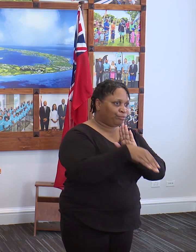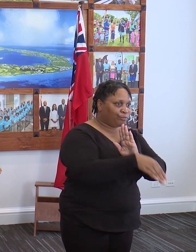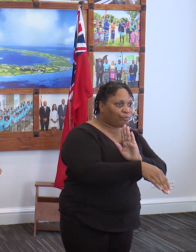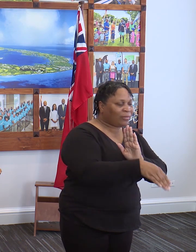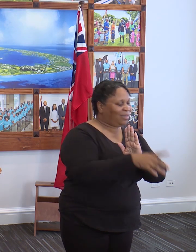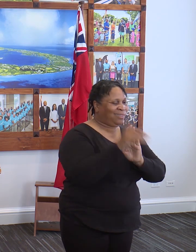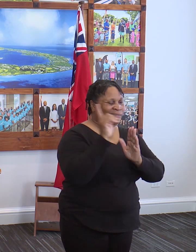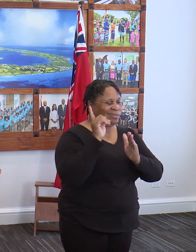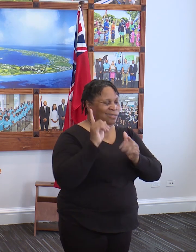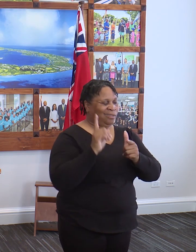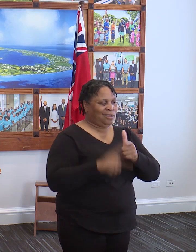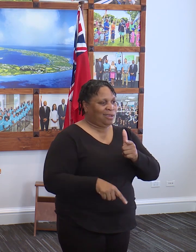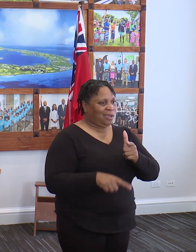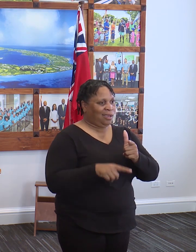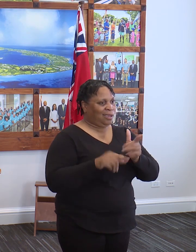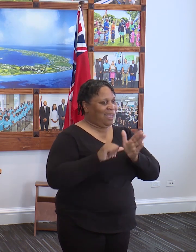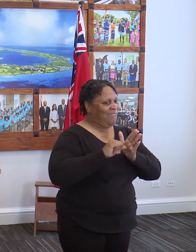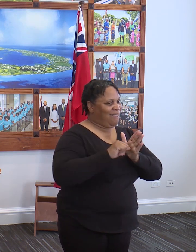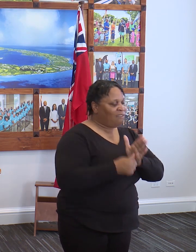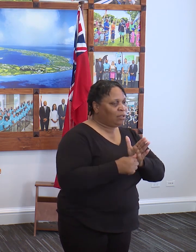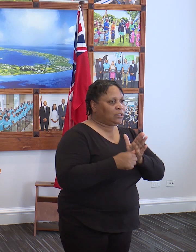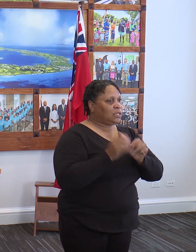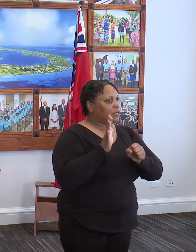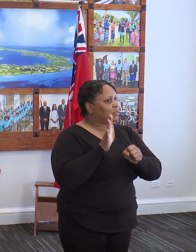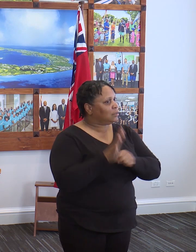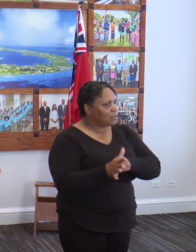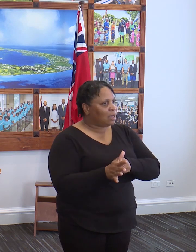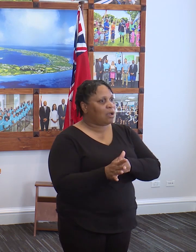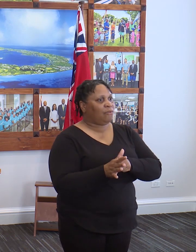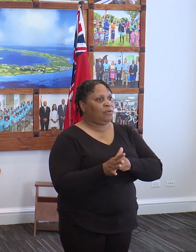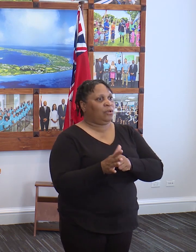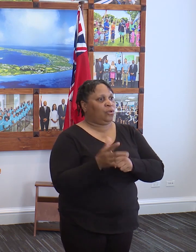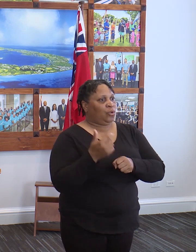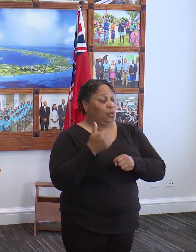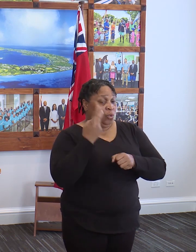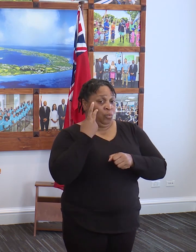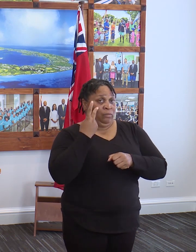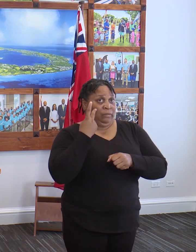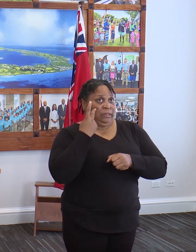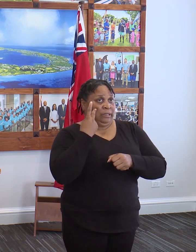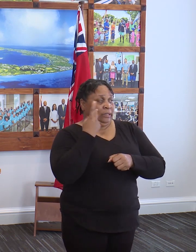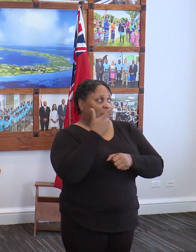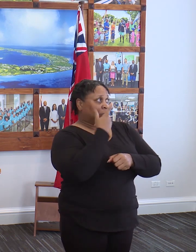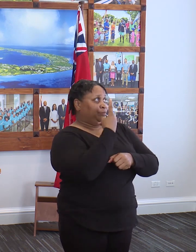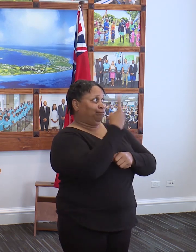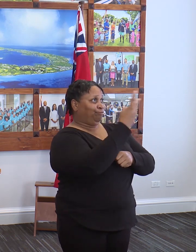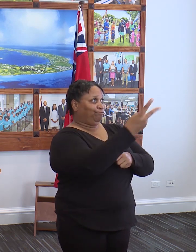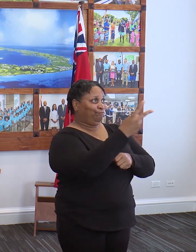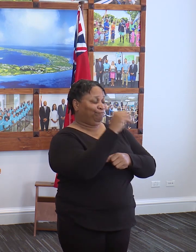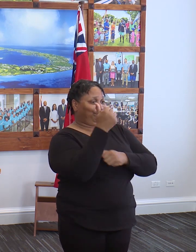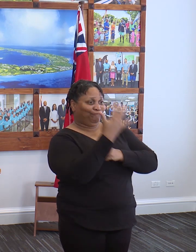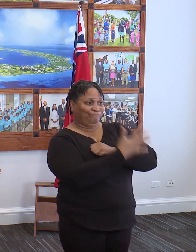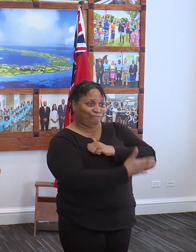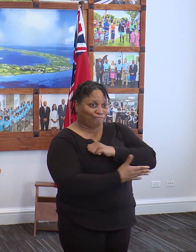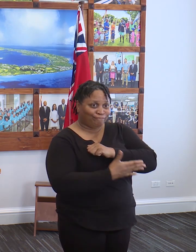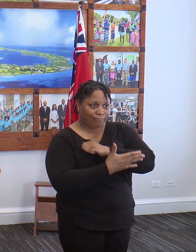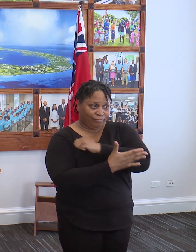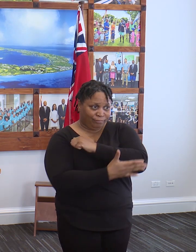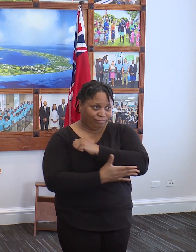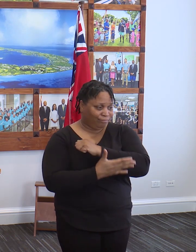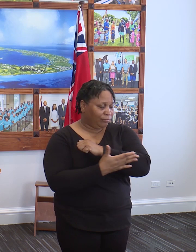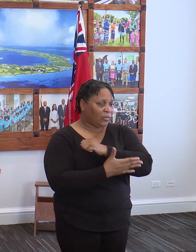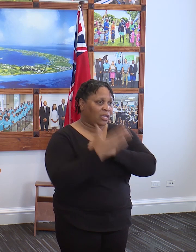I cannot emphasize this enough. What we have seen take place in other parts of the world